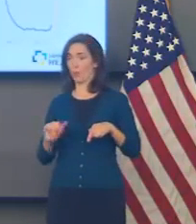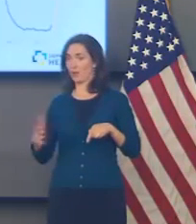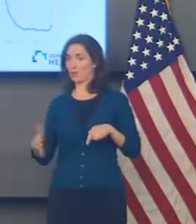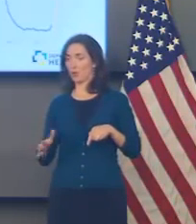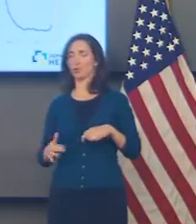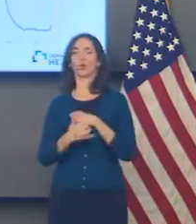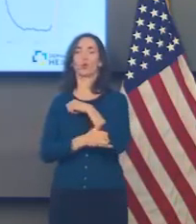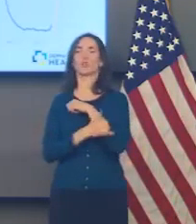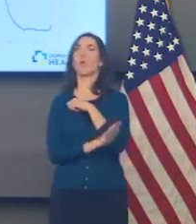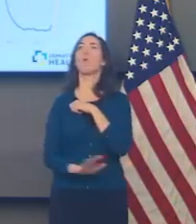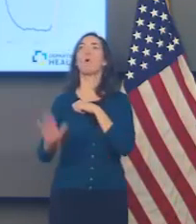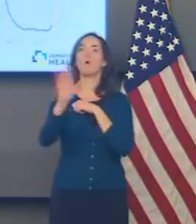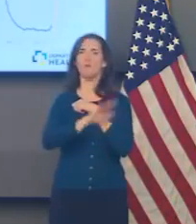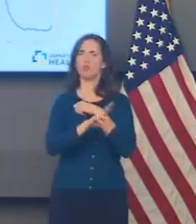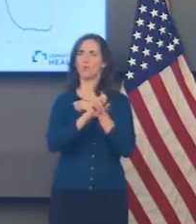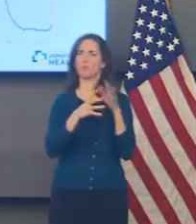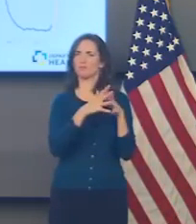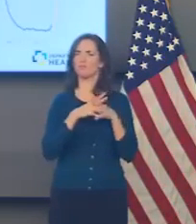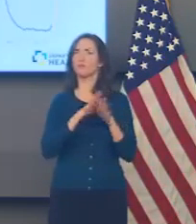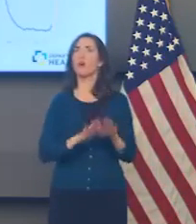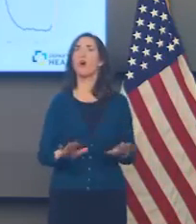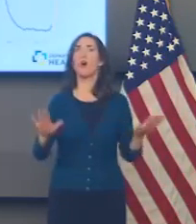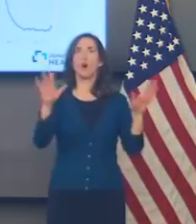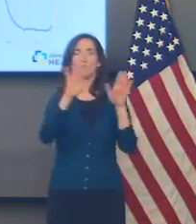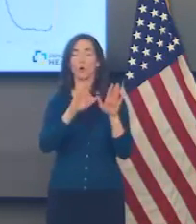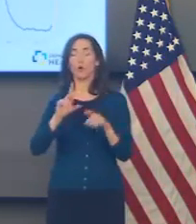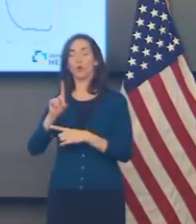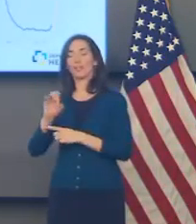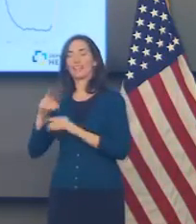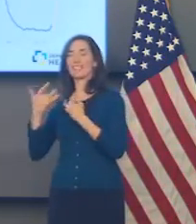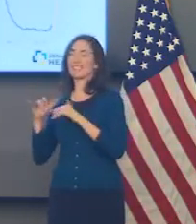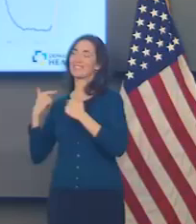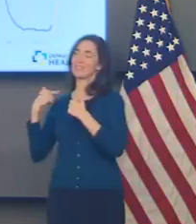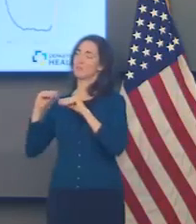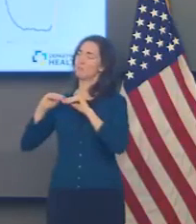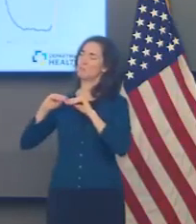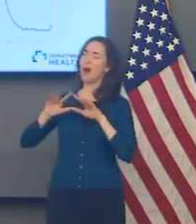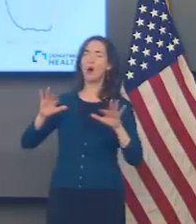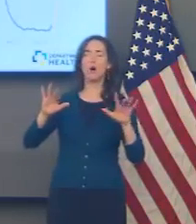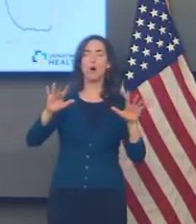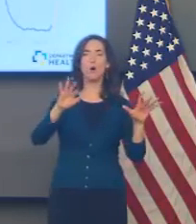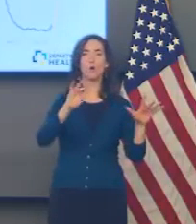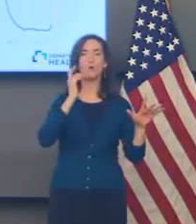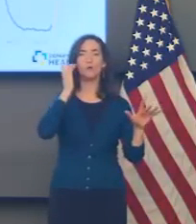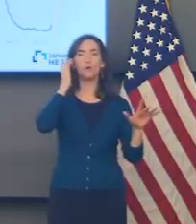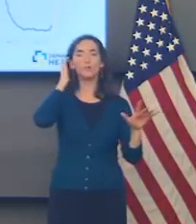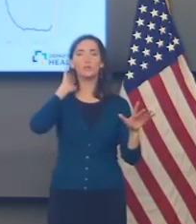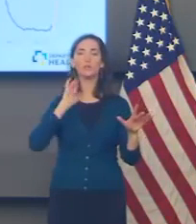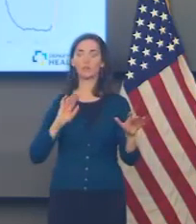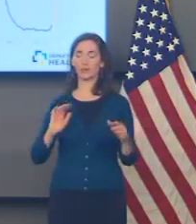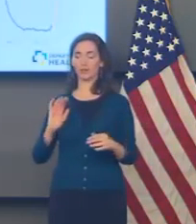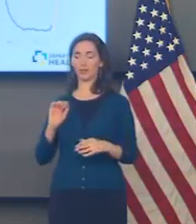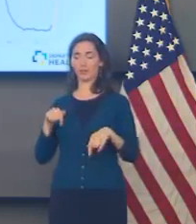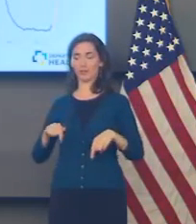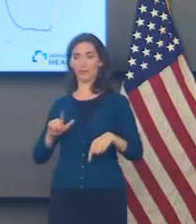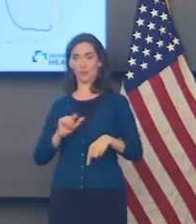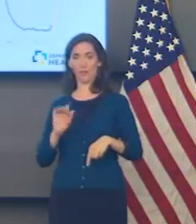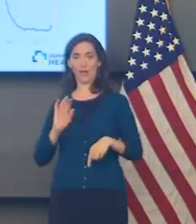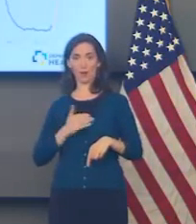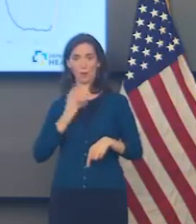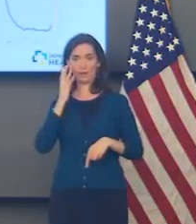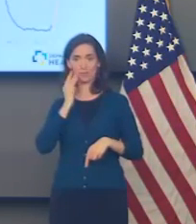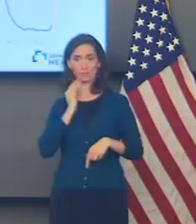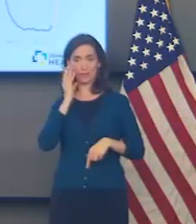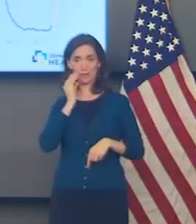Delta has swept across this country. And I will tell you, I have very little doubt that what we are experiencing here, other